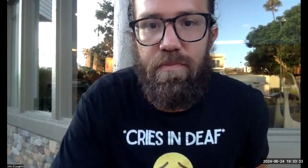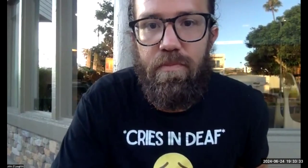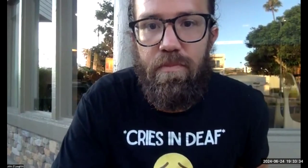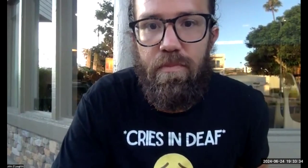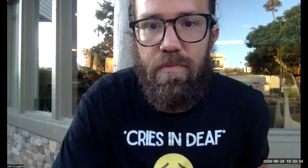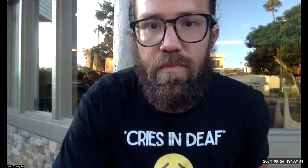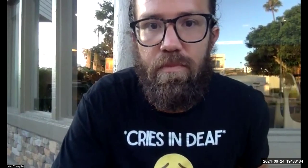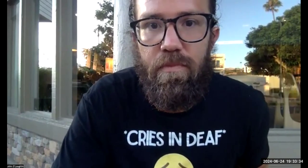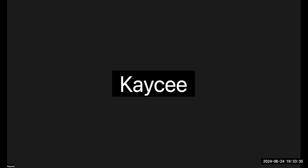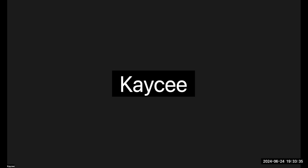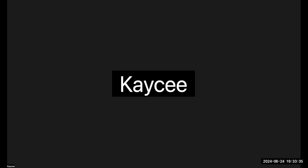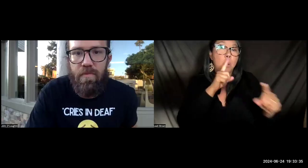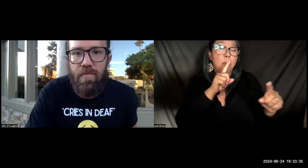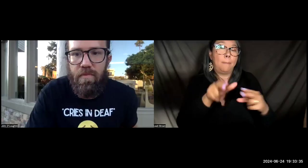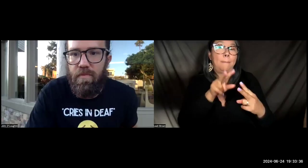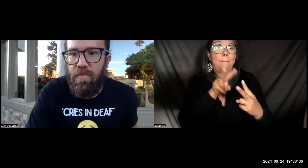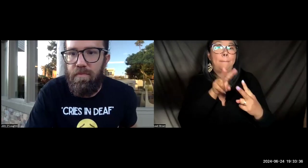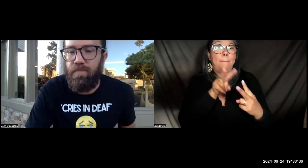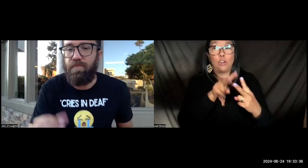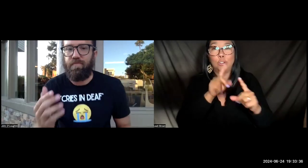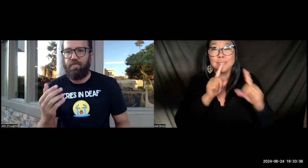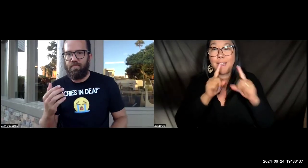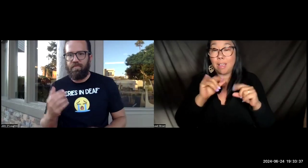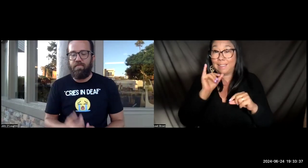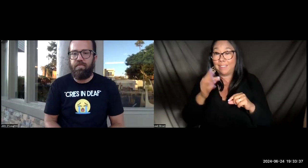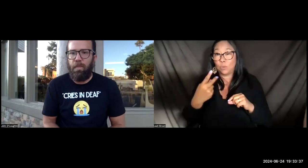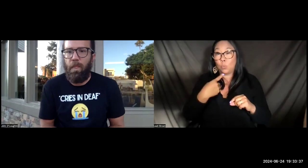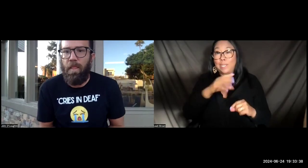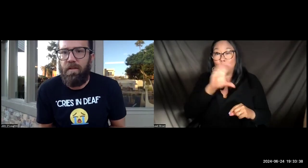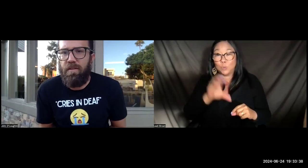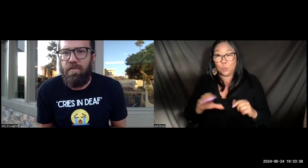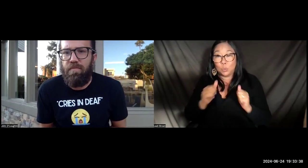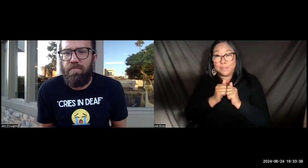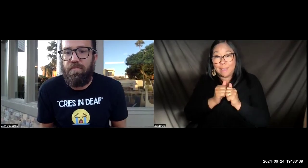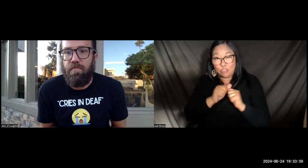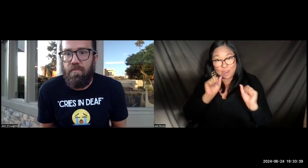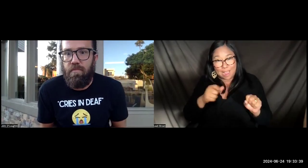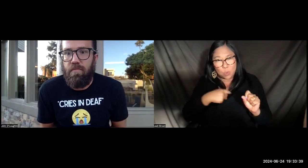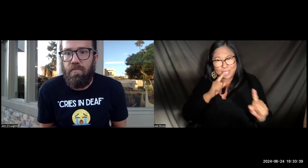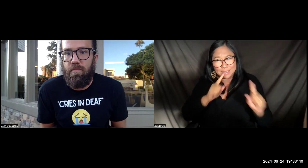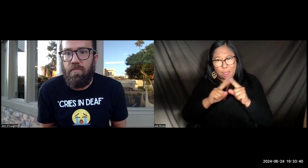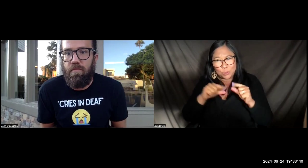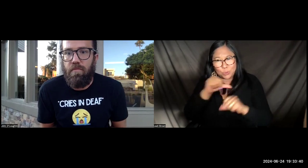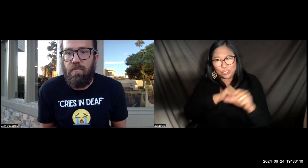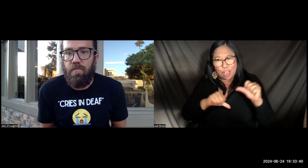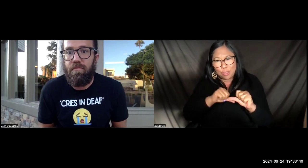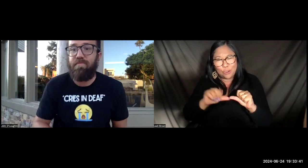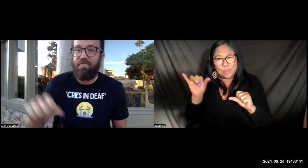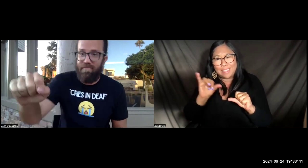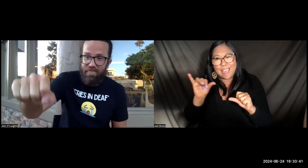If we do the Zoom together, are we able to talk to each other to, like, make a plan and